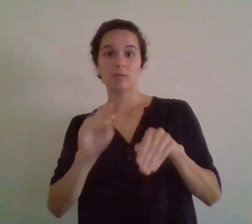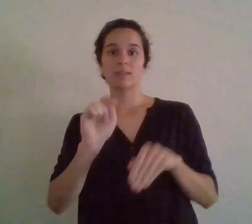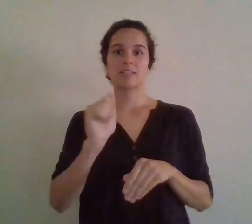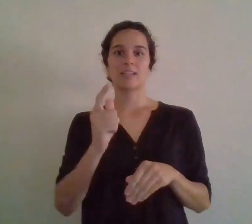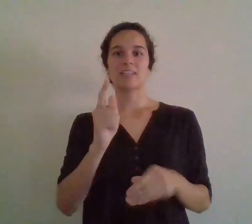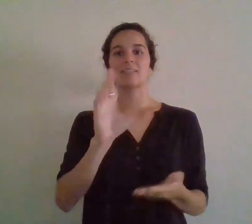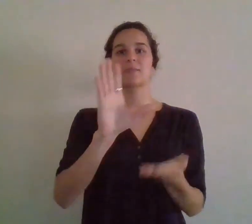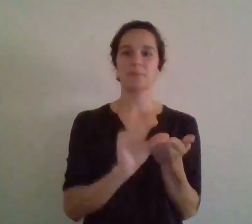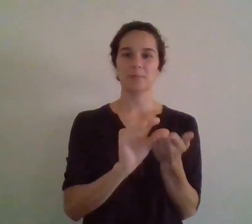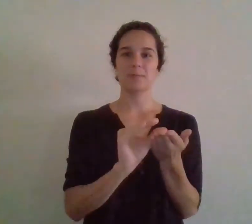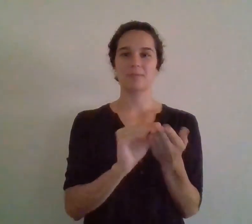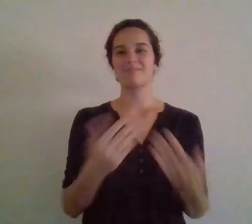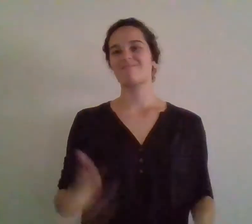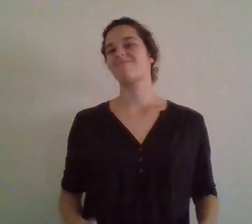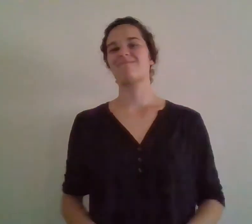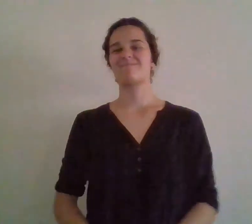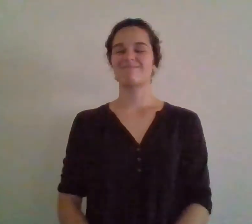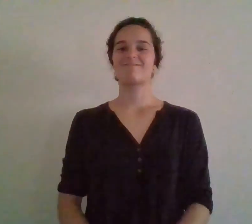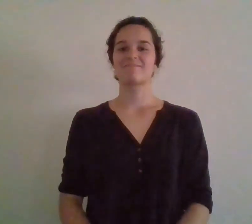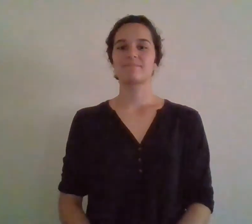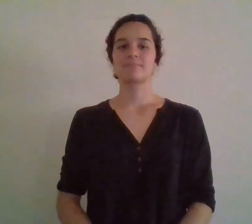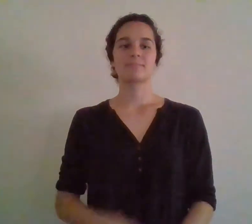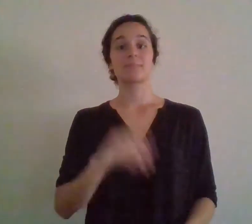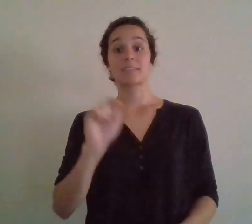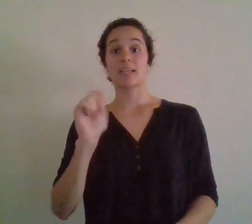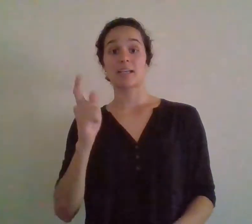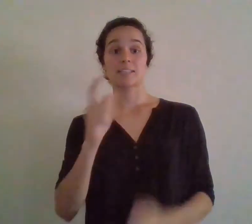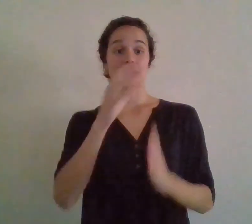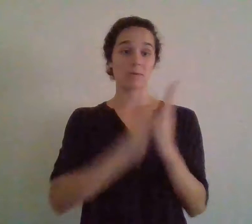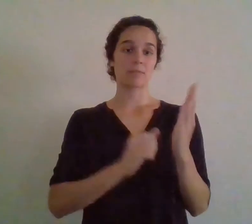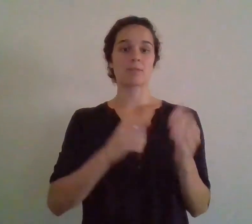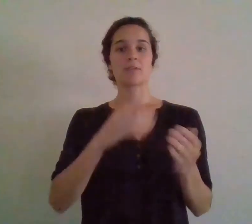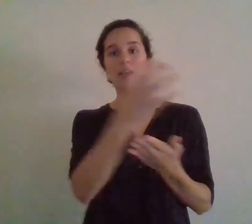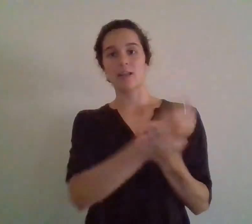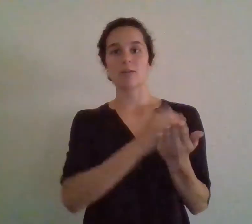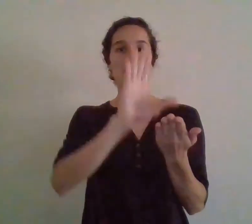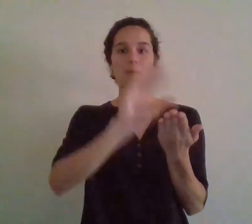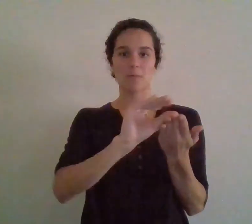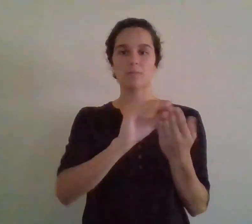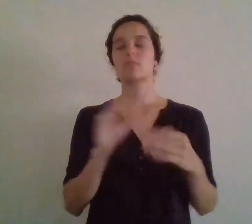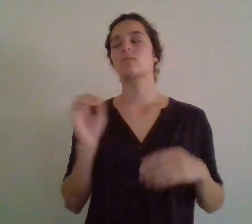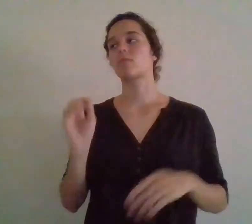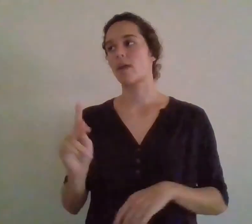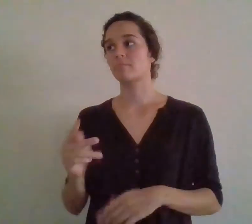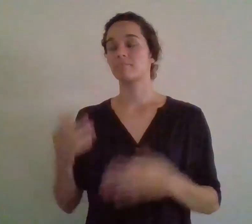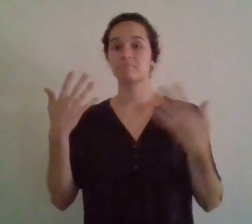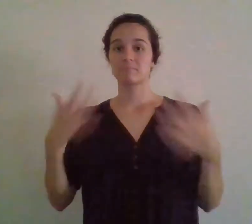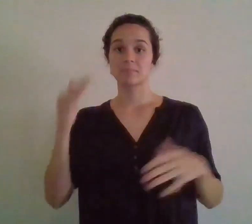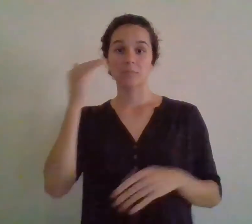But back to retirement, okay, so you know what it is, you know why you should do it,